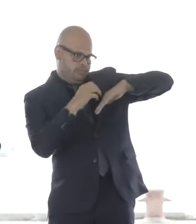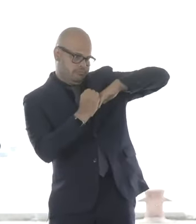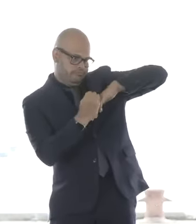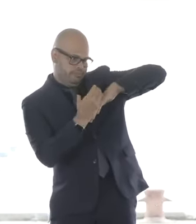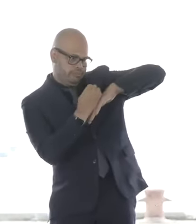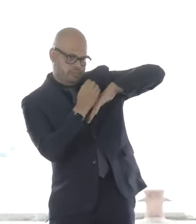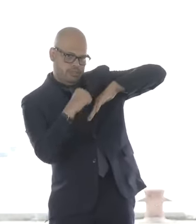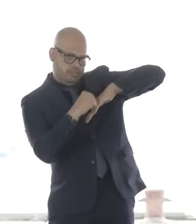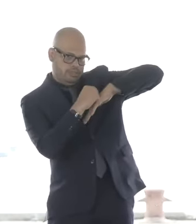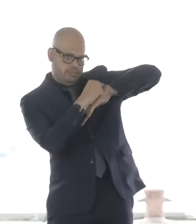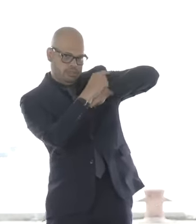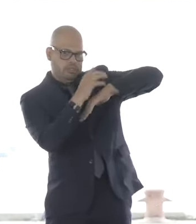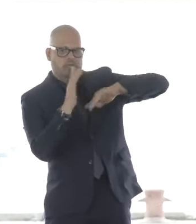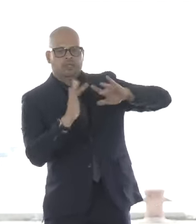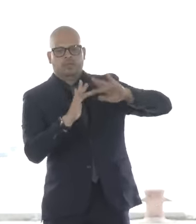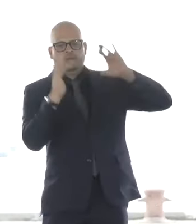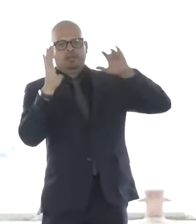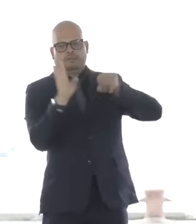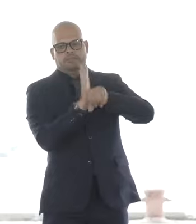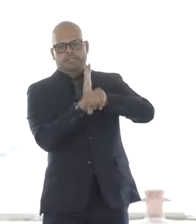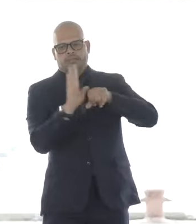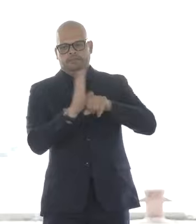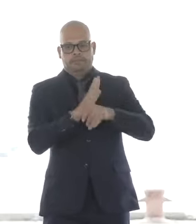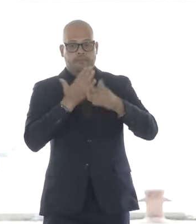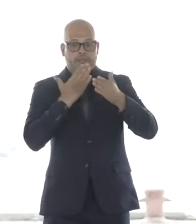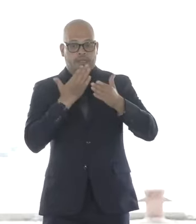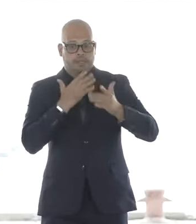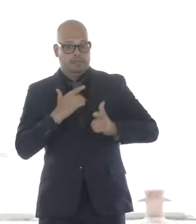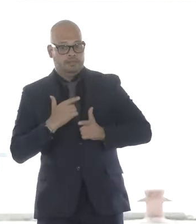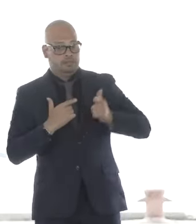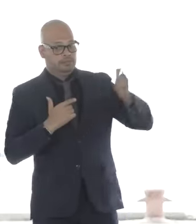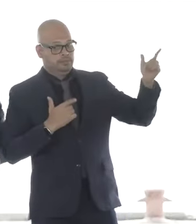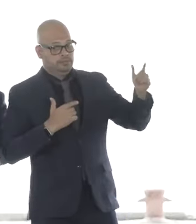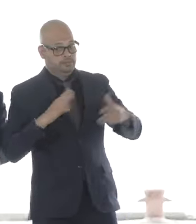a part of this event. With that, I'll turn it over to Bob Carl from Crowley.